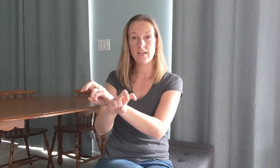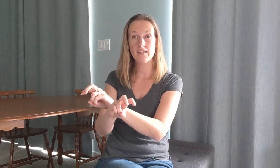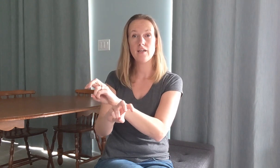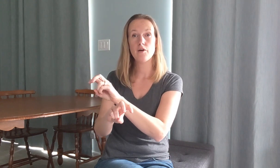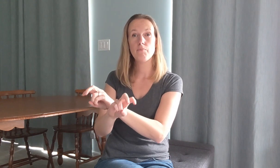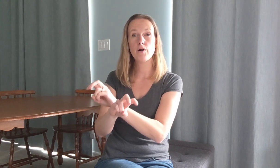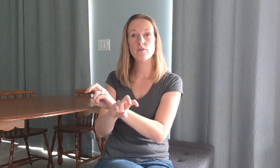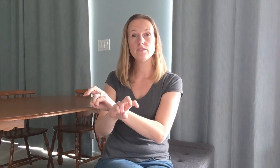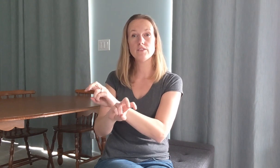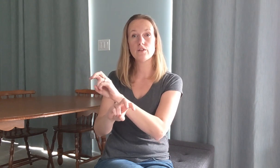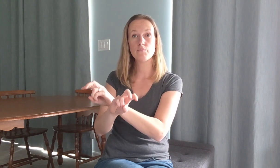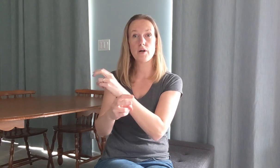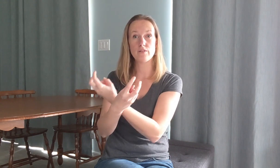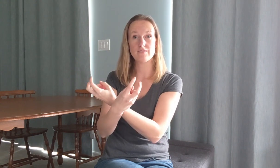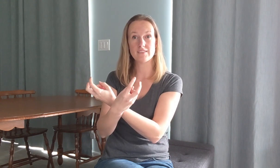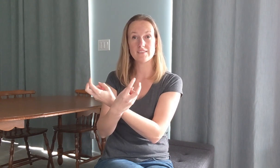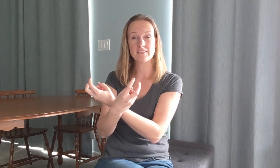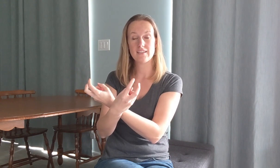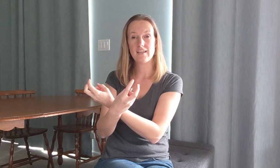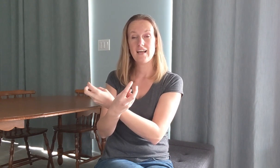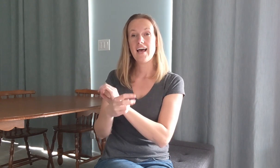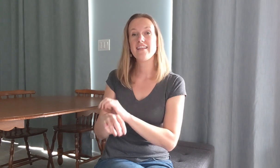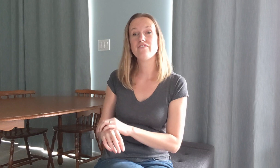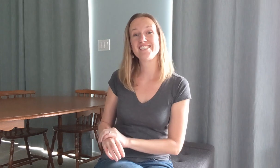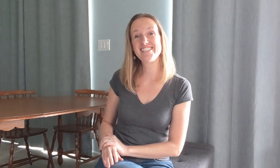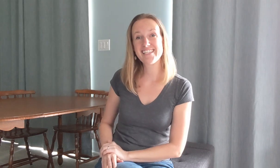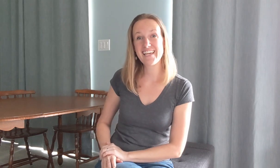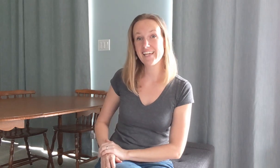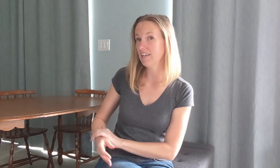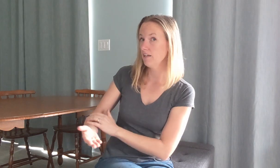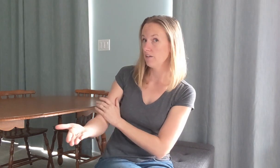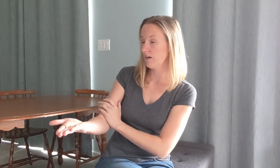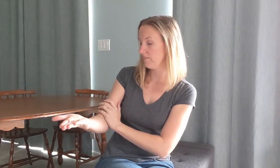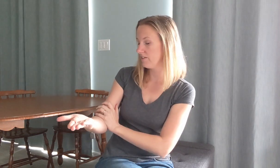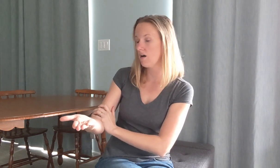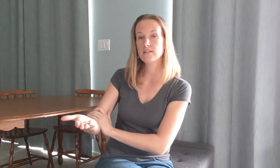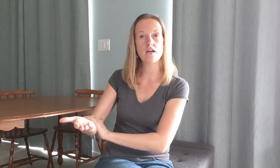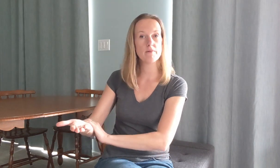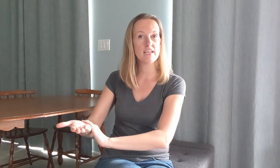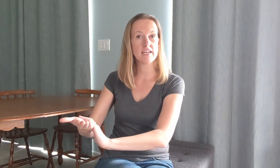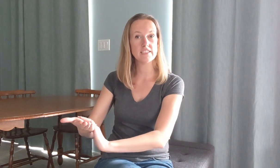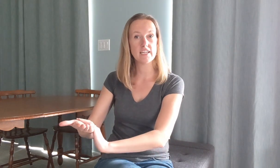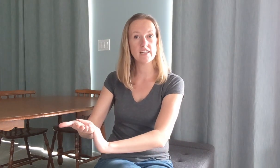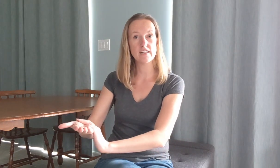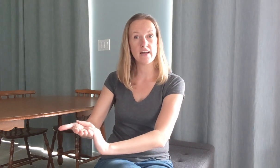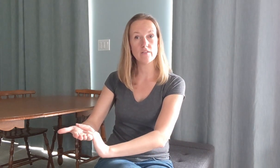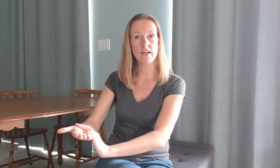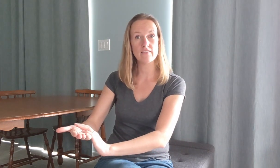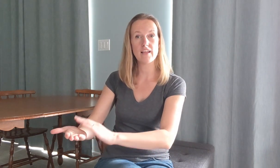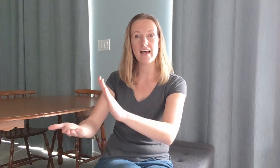bones or bones and then for sing you have your non-dominant hand here out lying flat